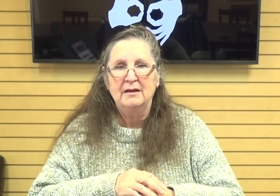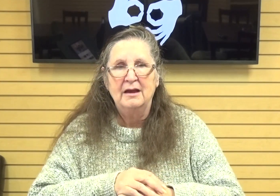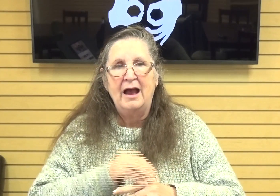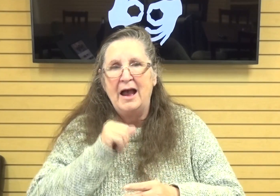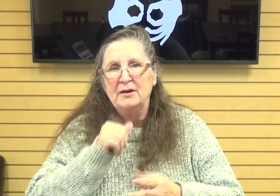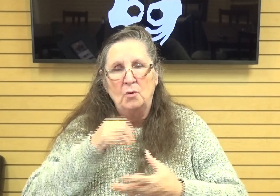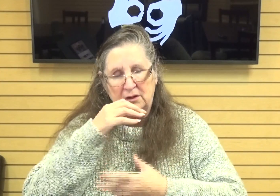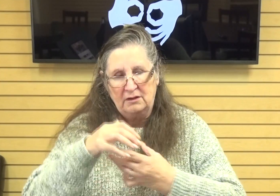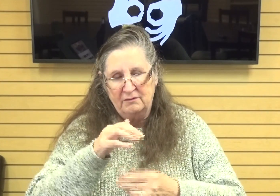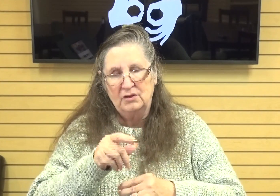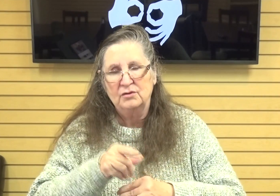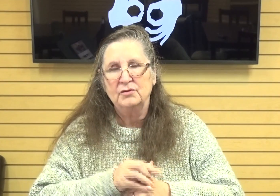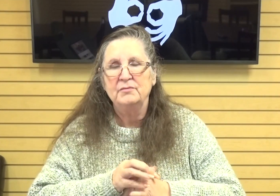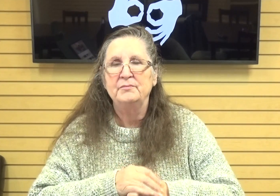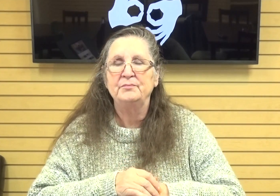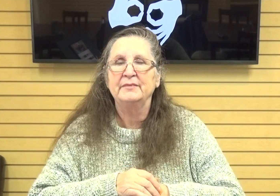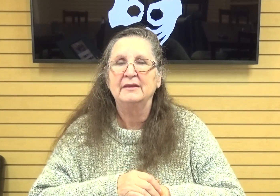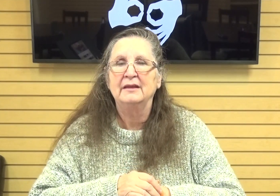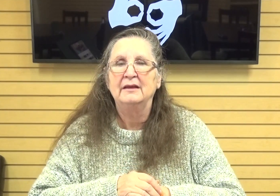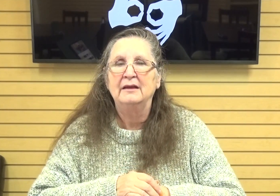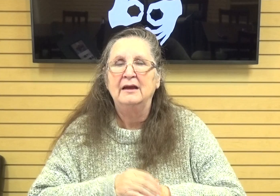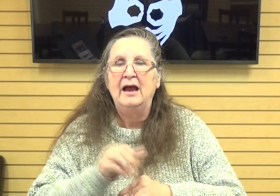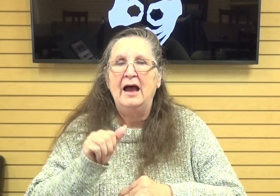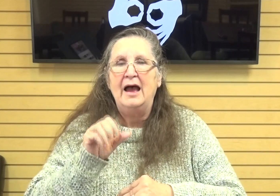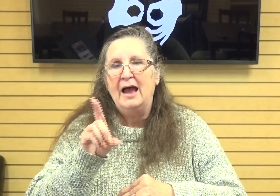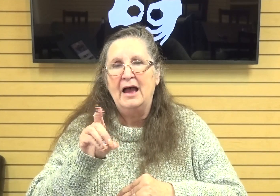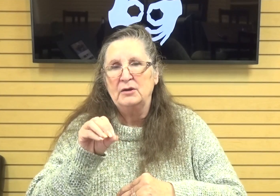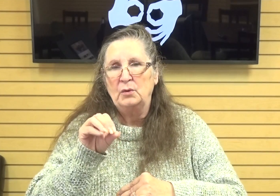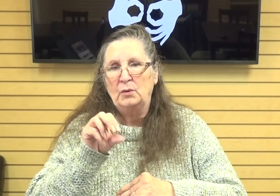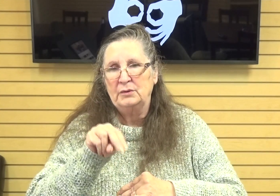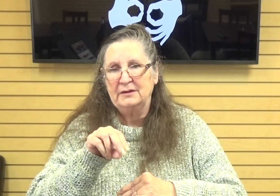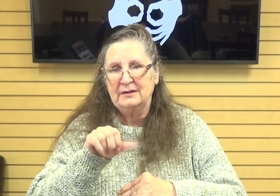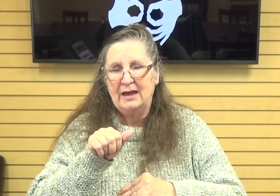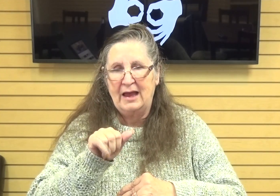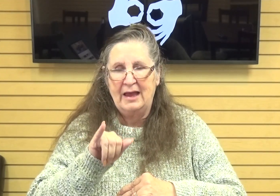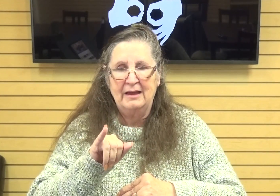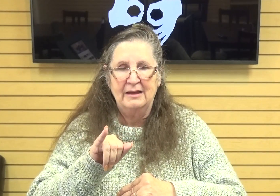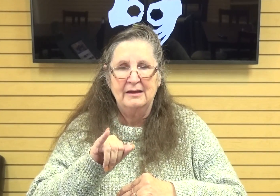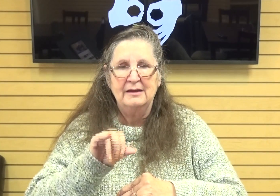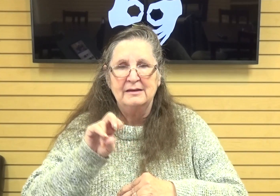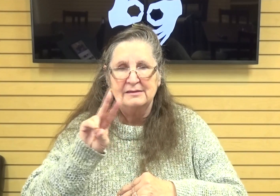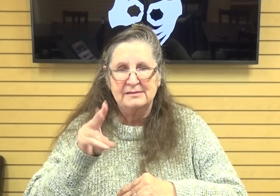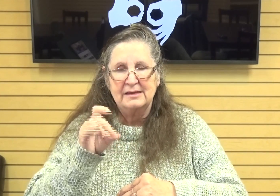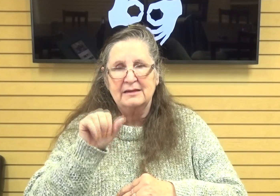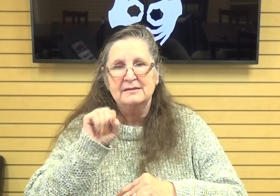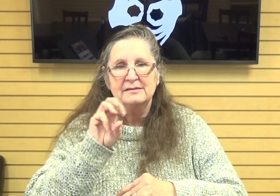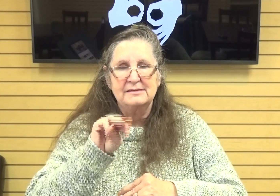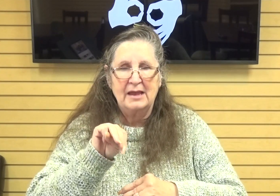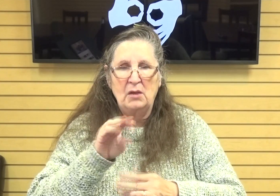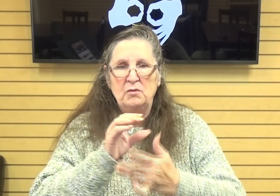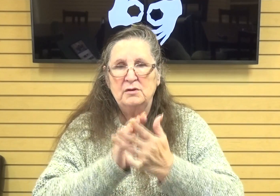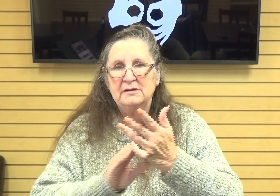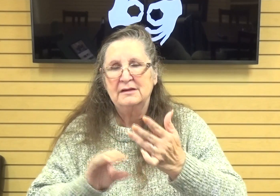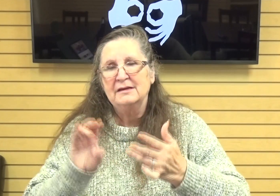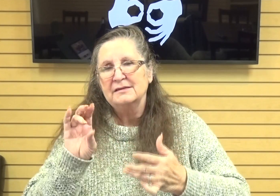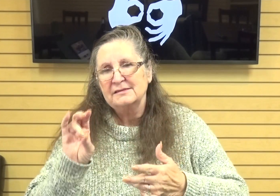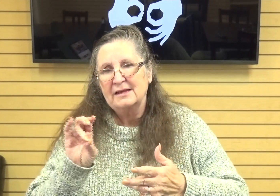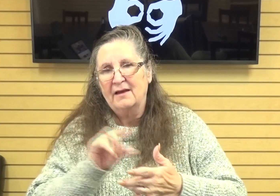anybody um adonai my lord second samuel 7 18 the name